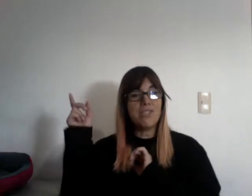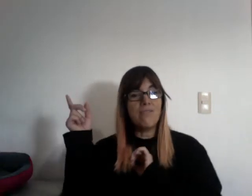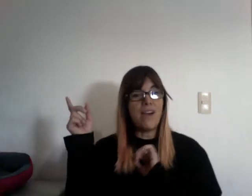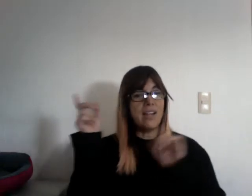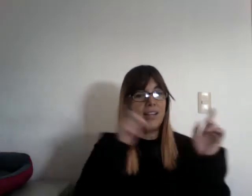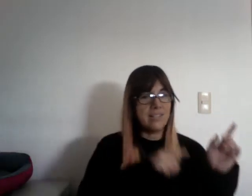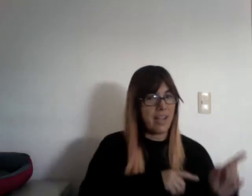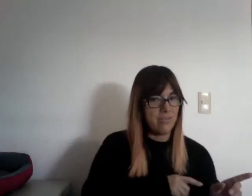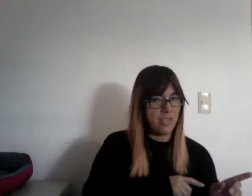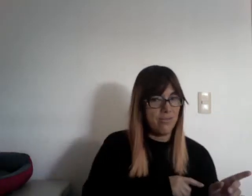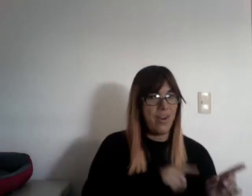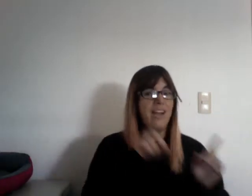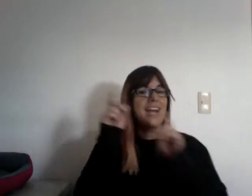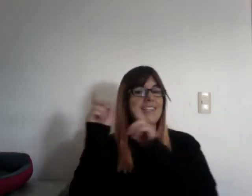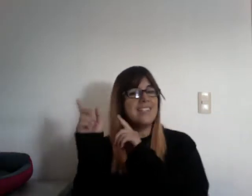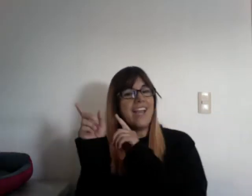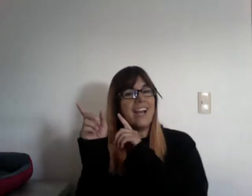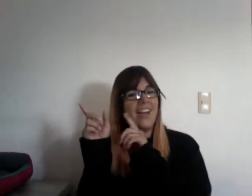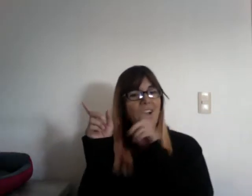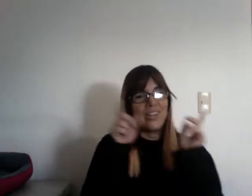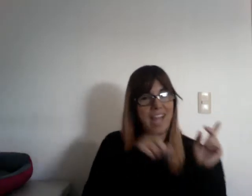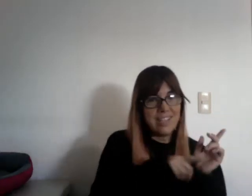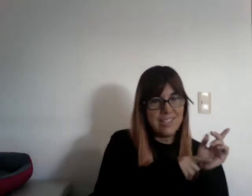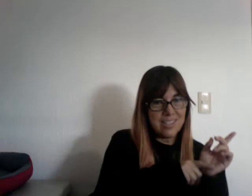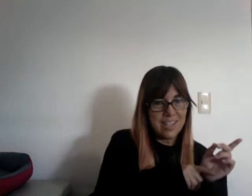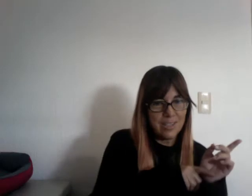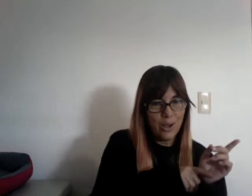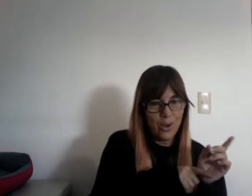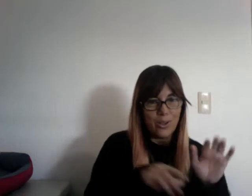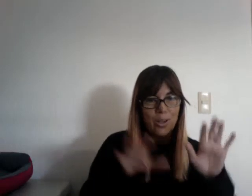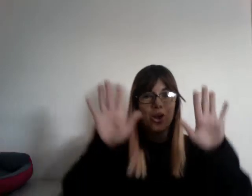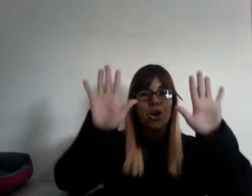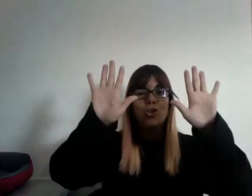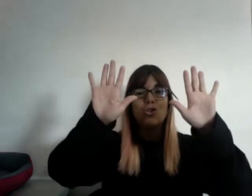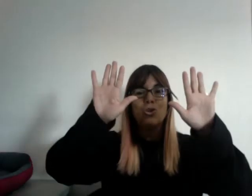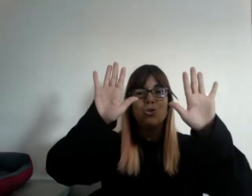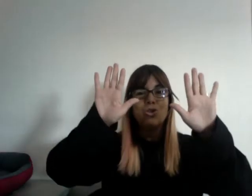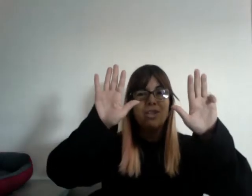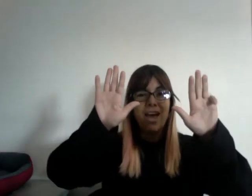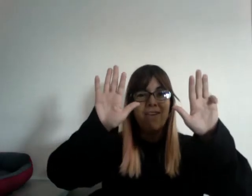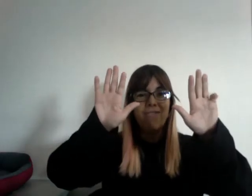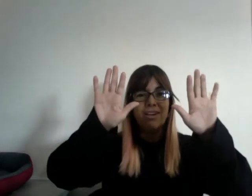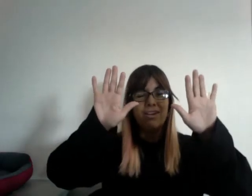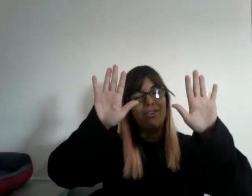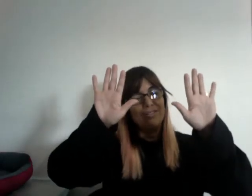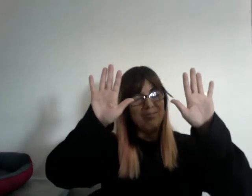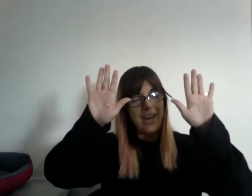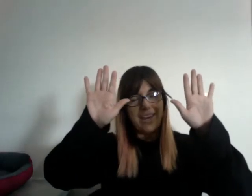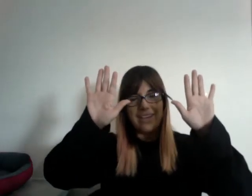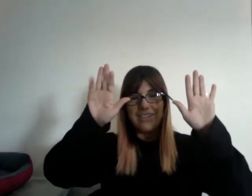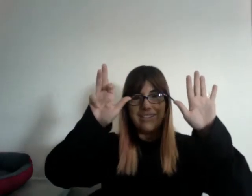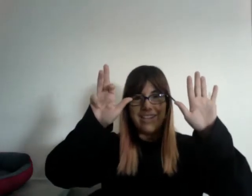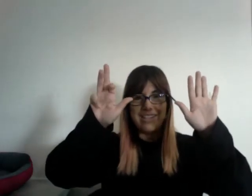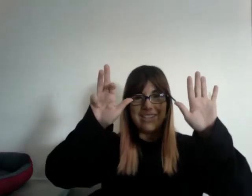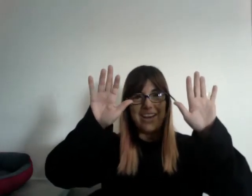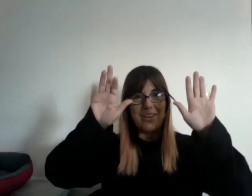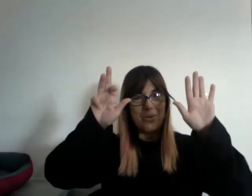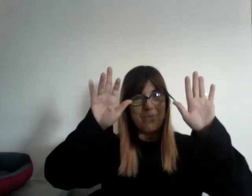some fun, let's have some fun. And sing along, and sing along. To seven, no, again, this, I do it